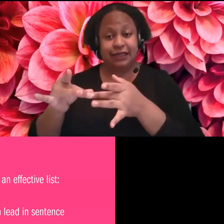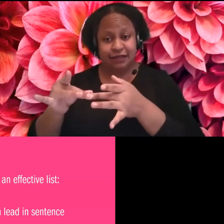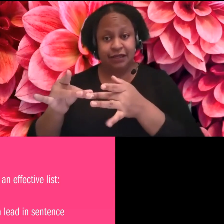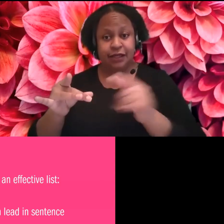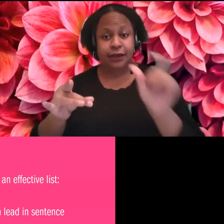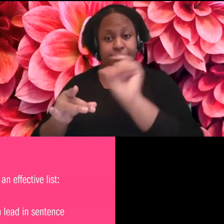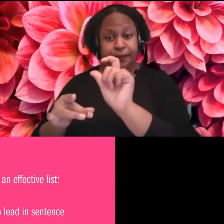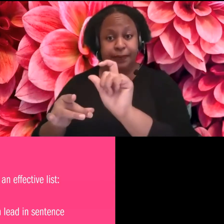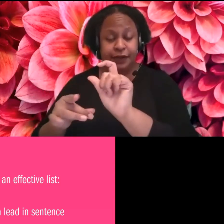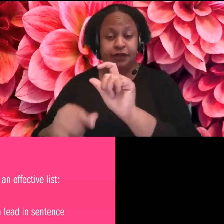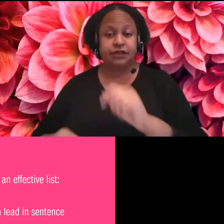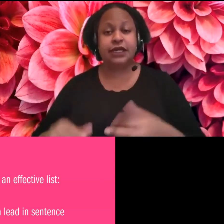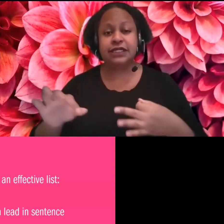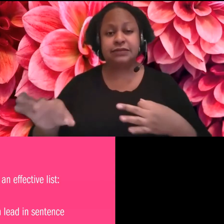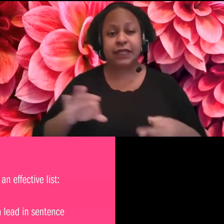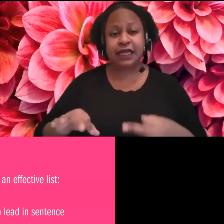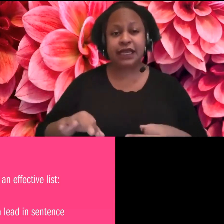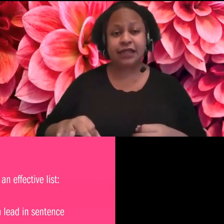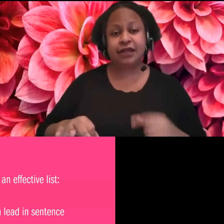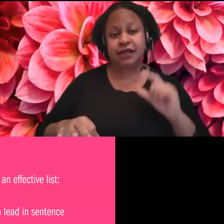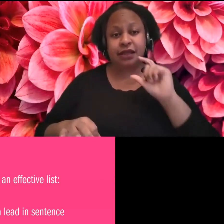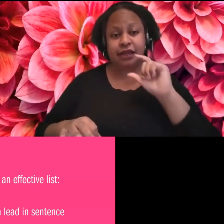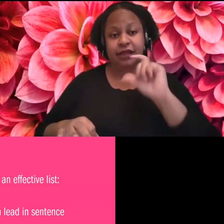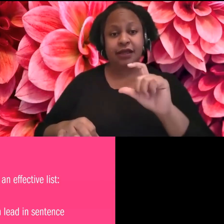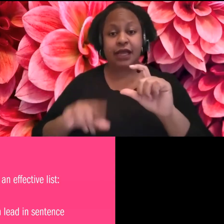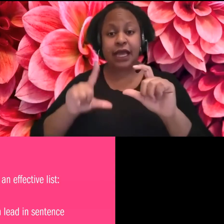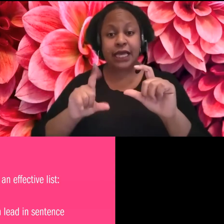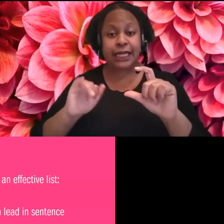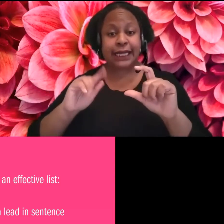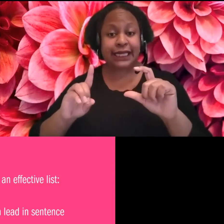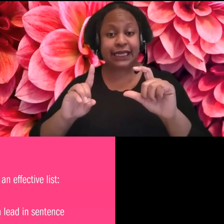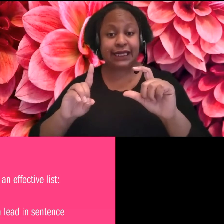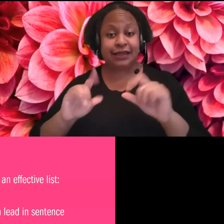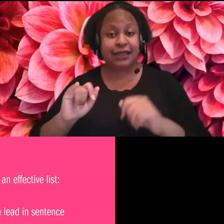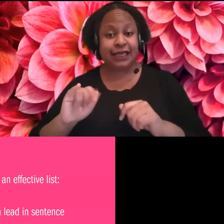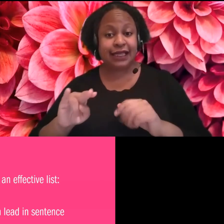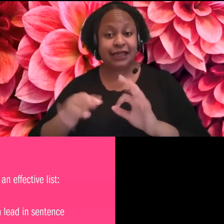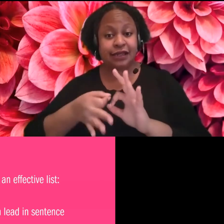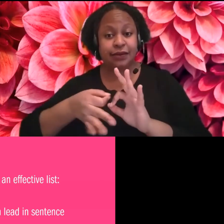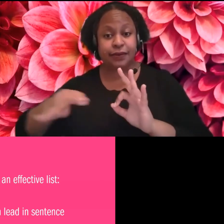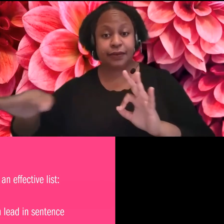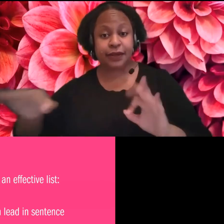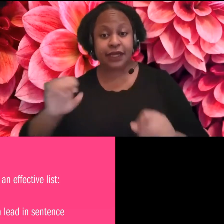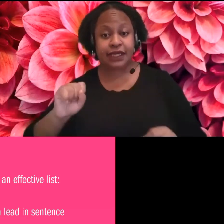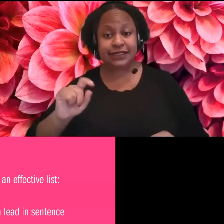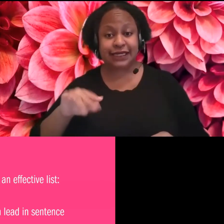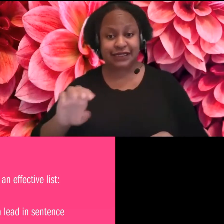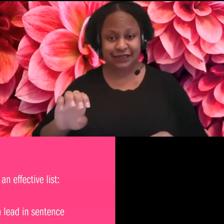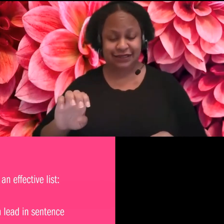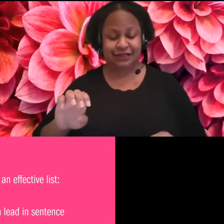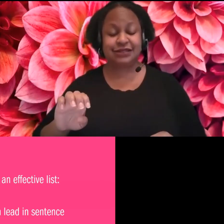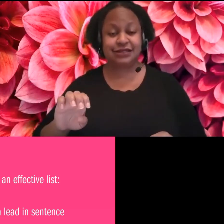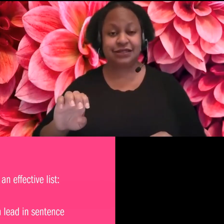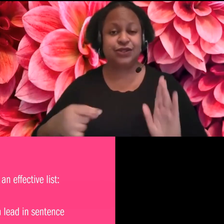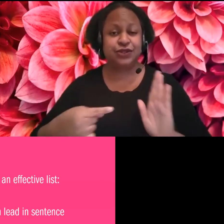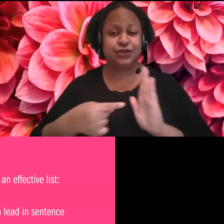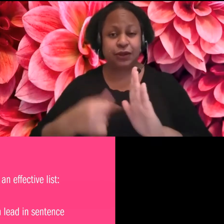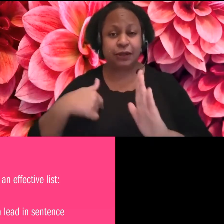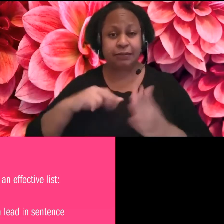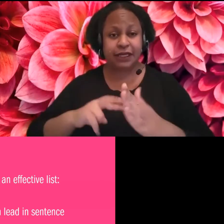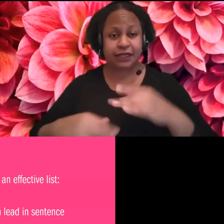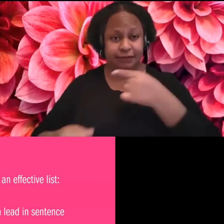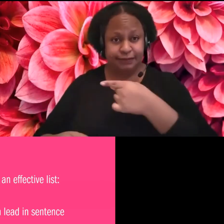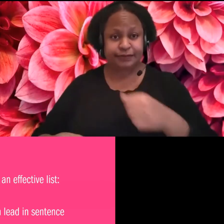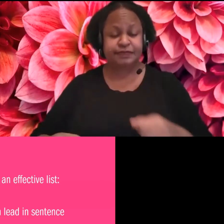with lead-in sentences and lists, um, as you can see, I basically have, it's an